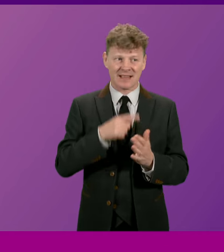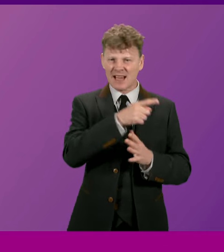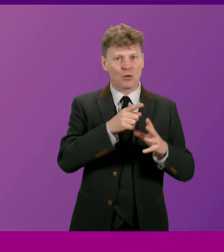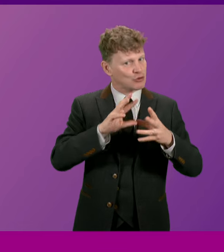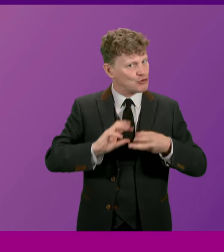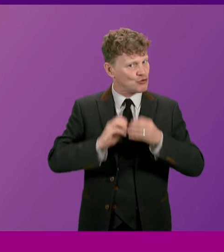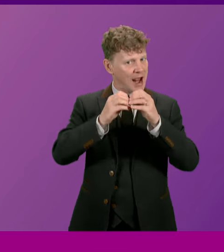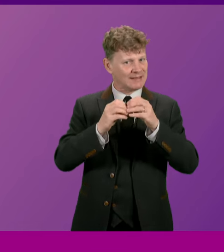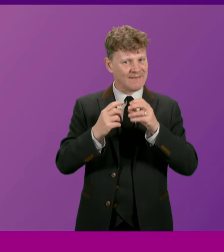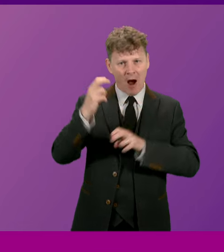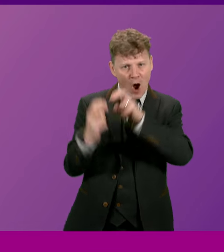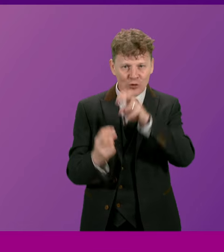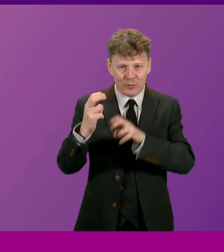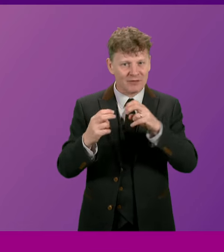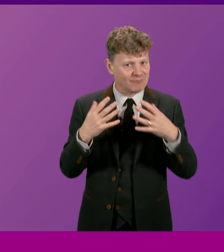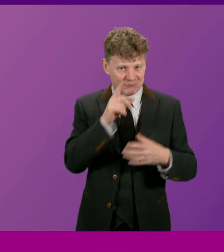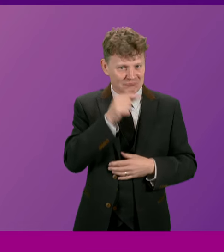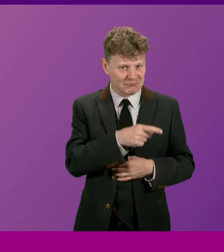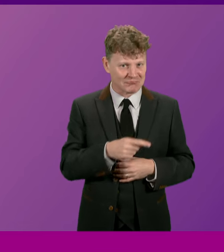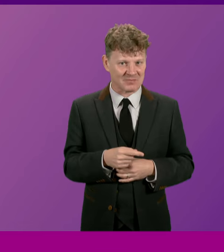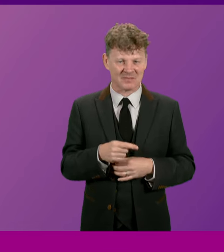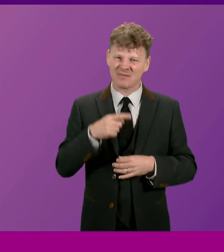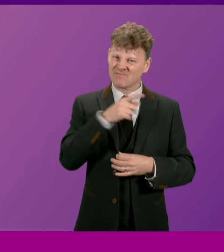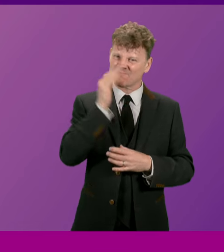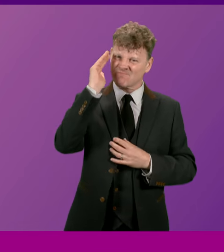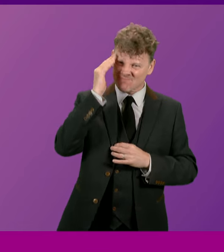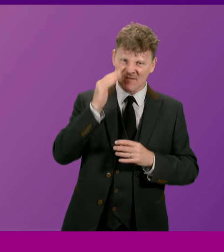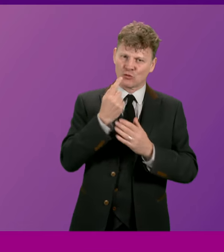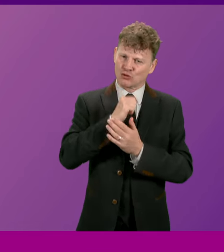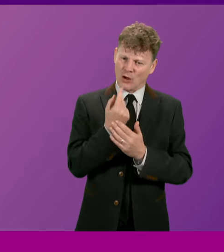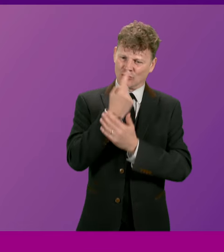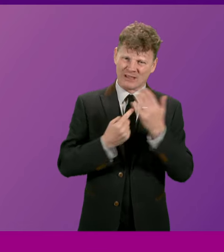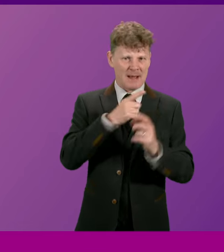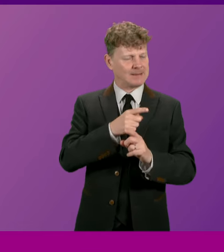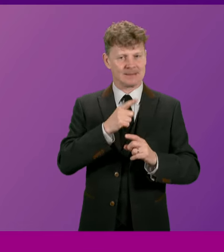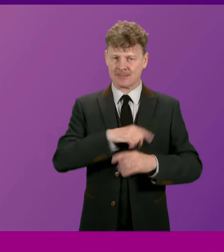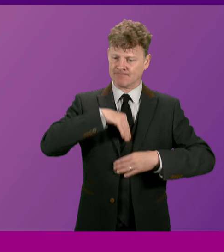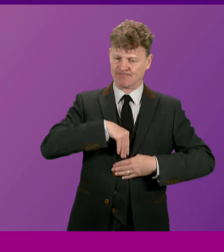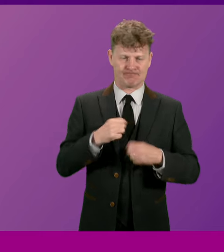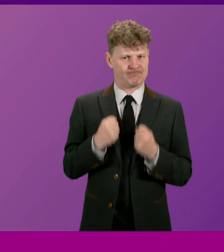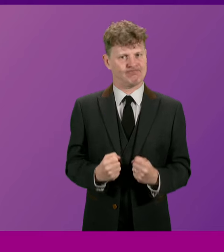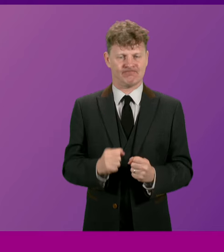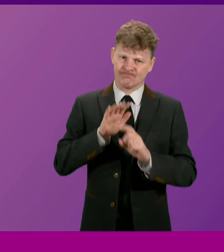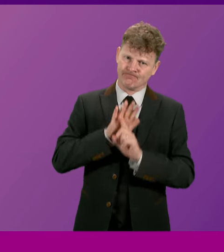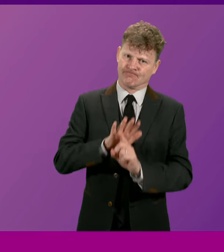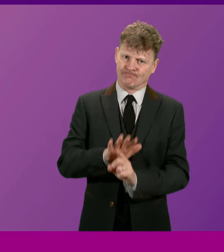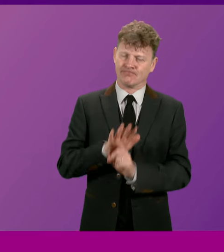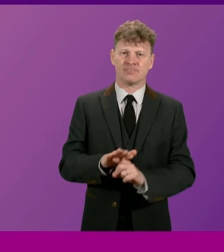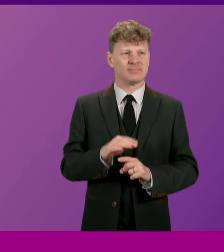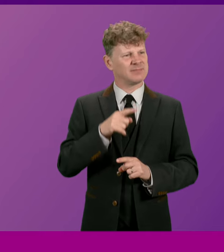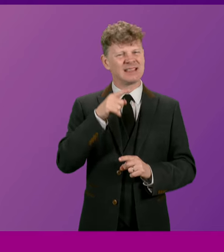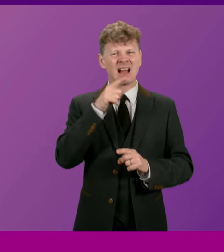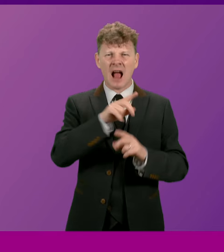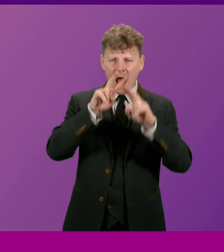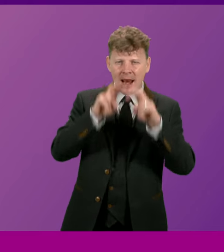the arguments he put forward. He was driven to make the case for Scottish independence. He was fierce in his analysis of